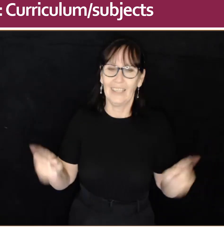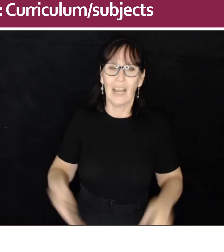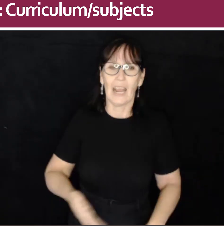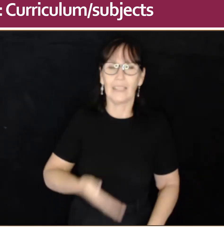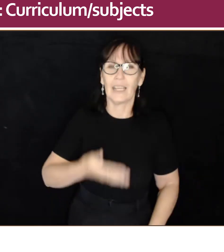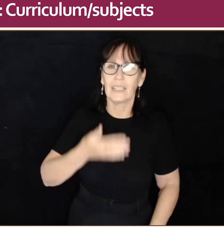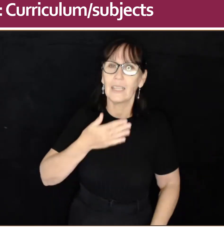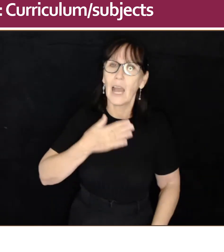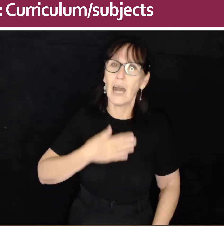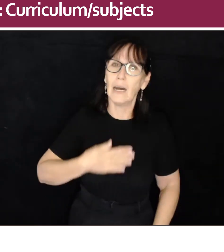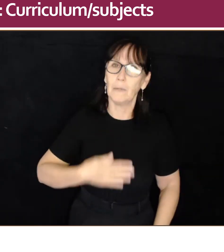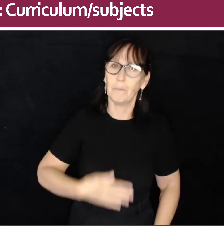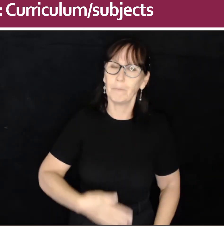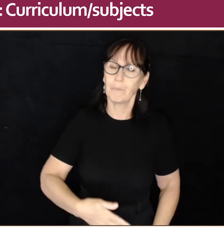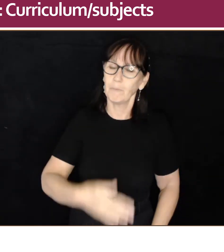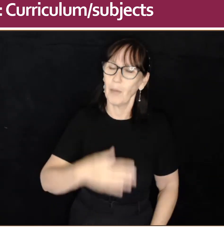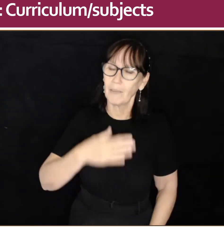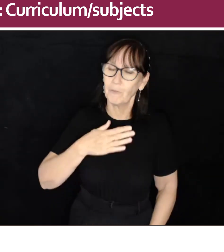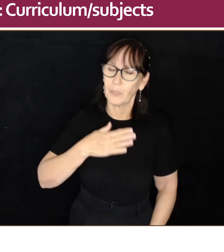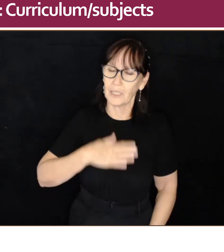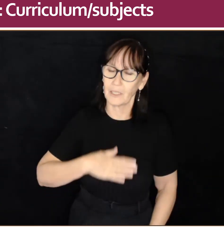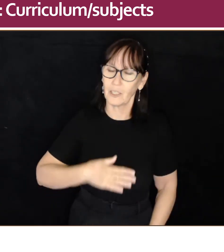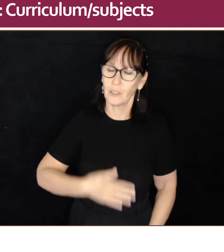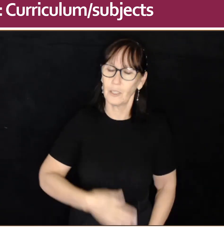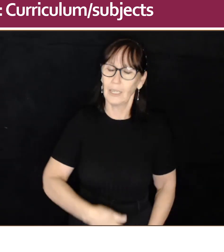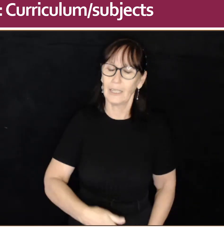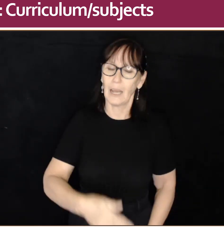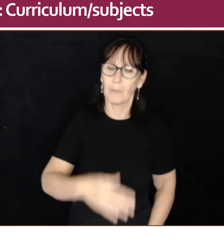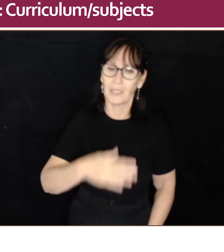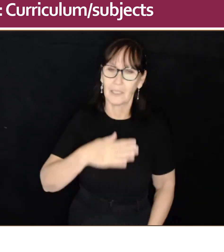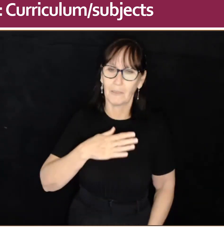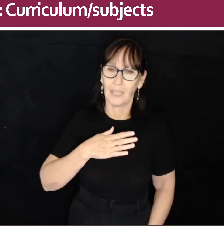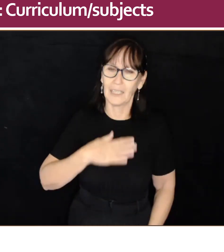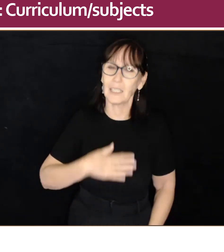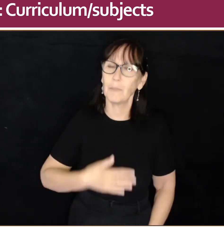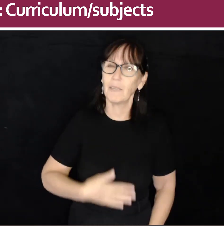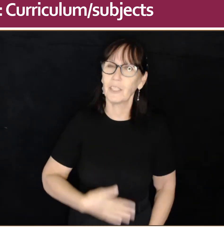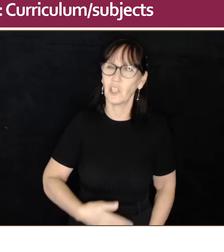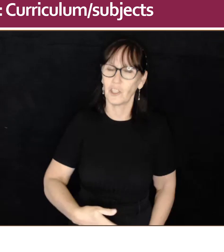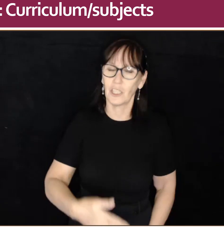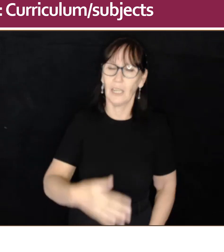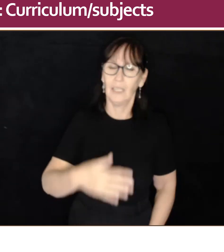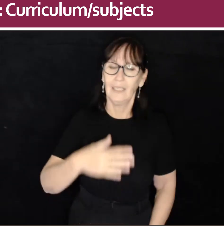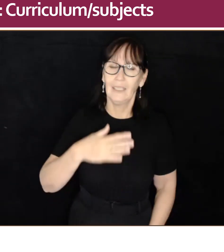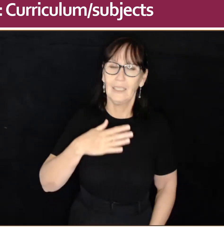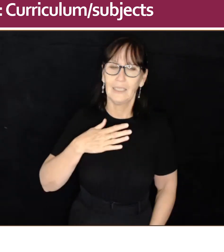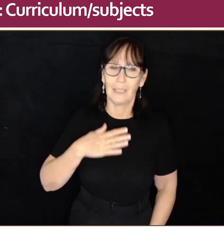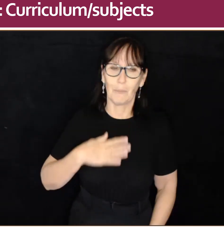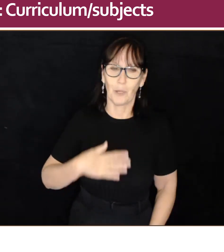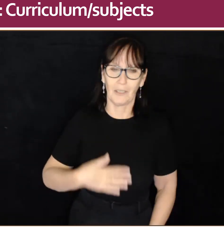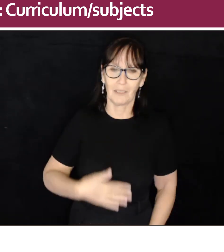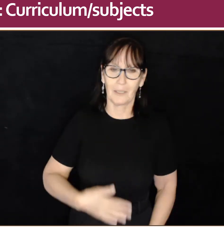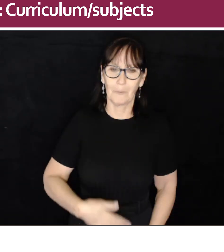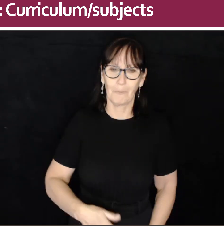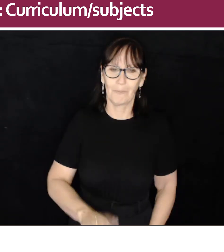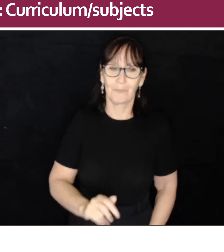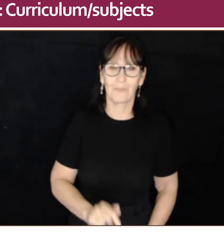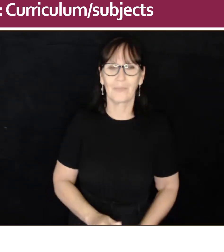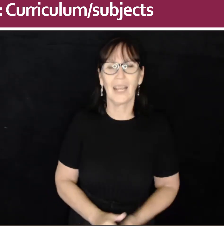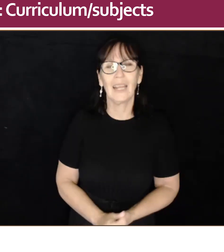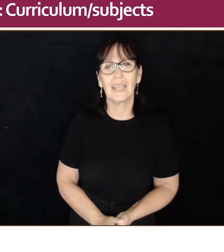And then calm. Mindfulness. Just calming yourself down. It's a bit of a gesture. Deep breaths.